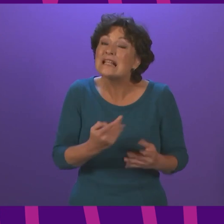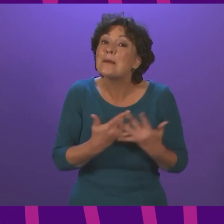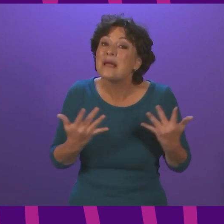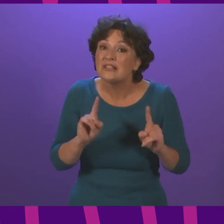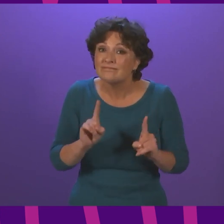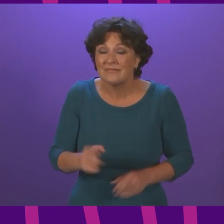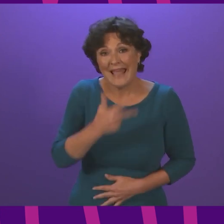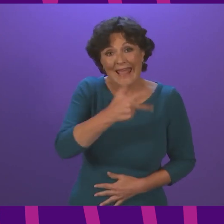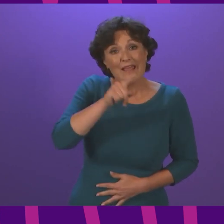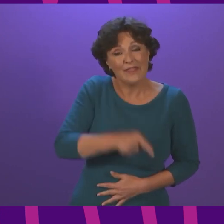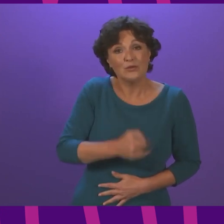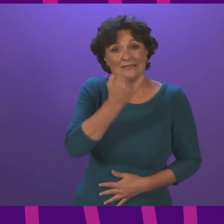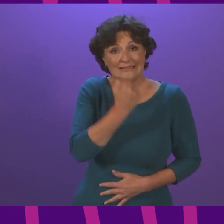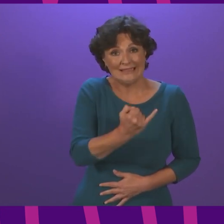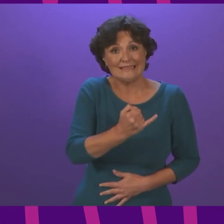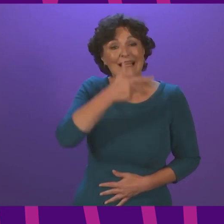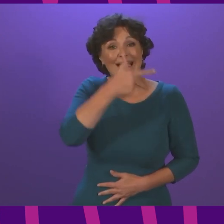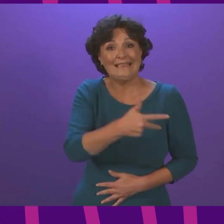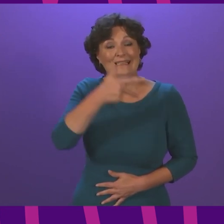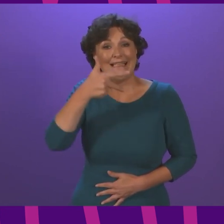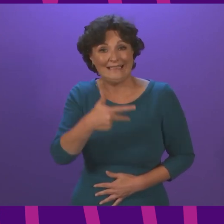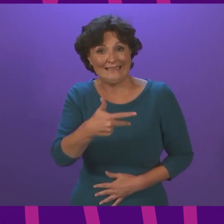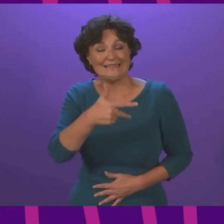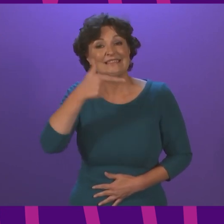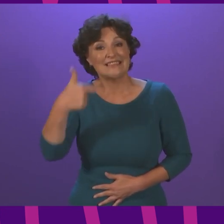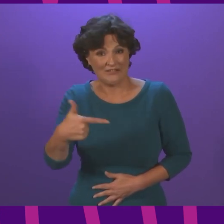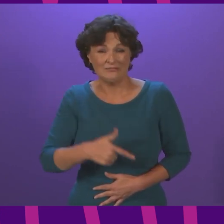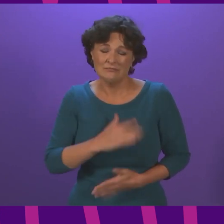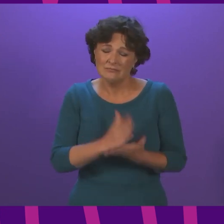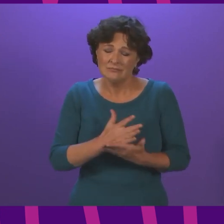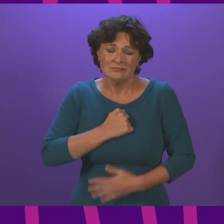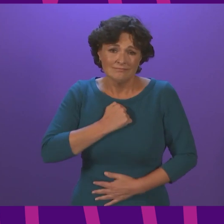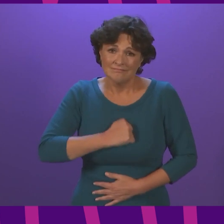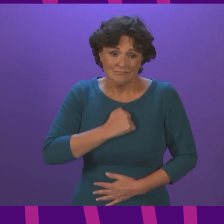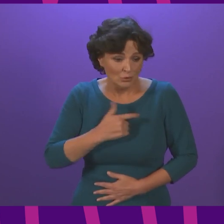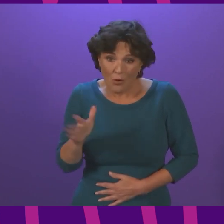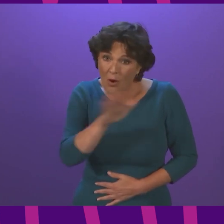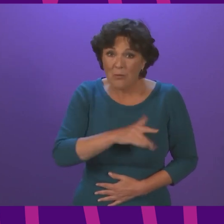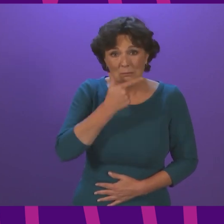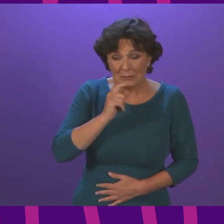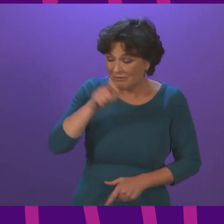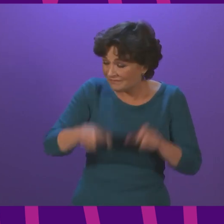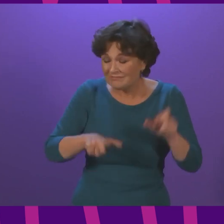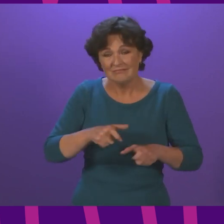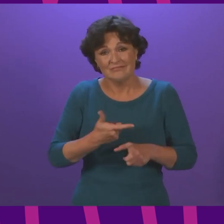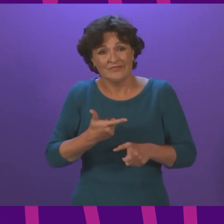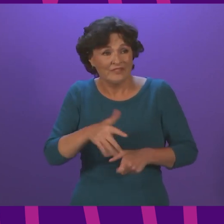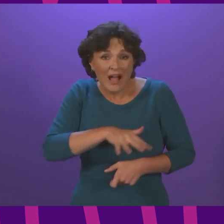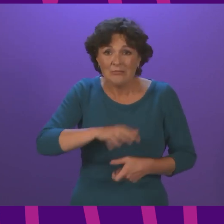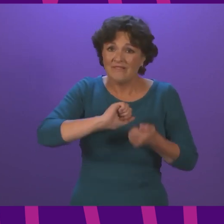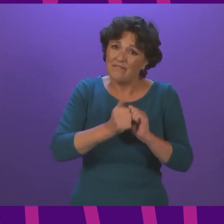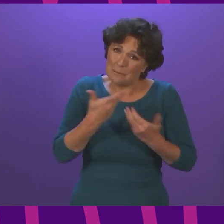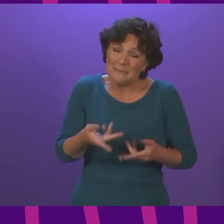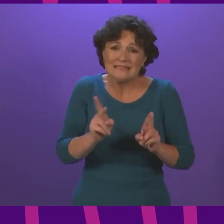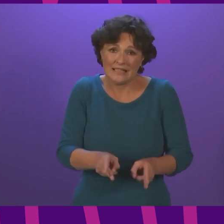to 8,687. And, of course, my condolences yet again go to everyone who has lost a loved one.